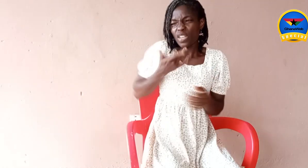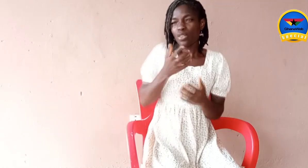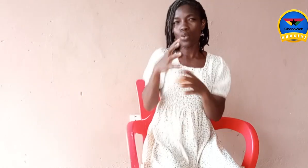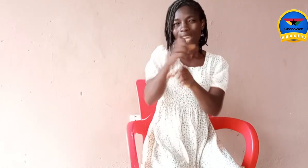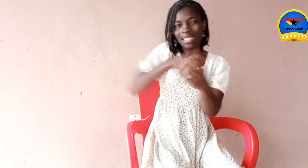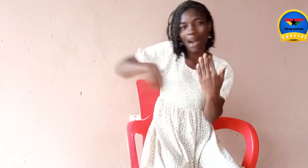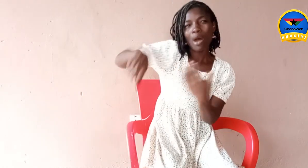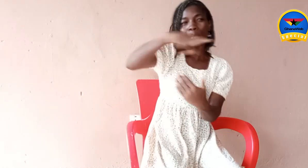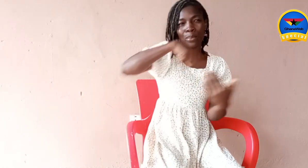around people.